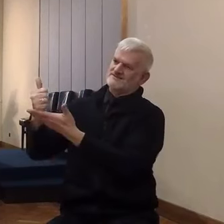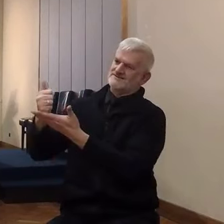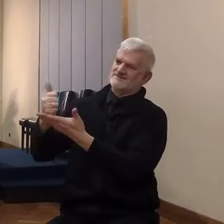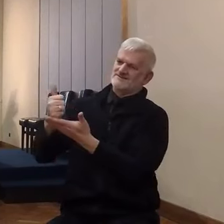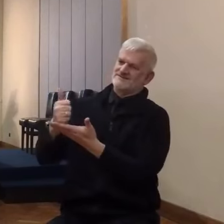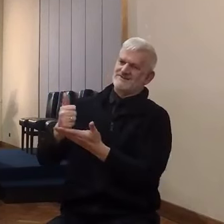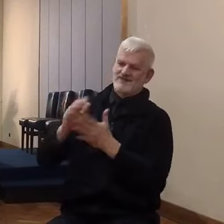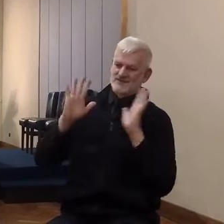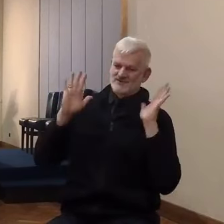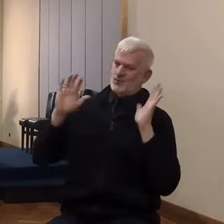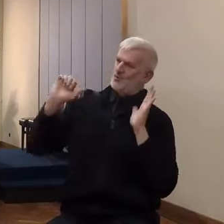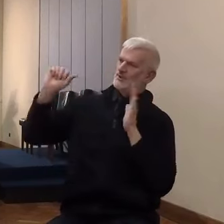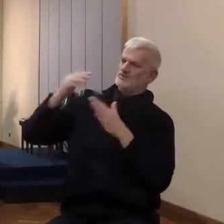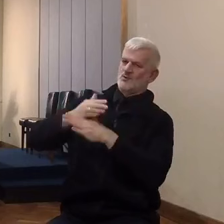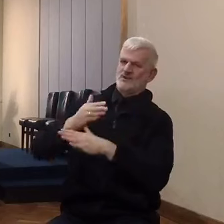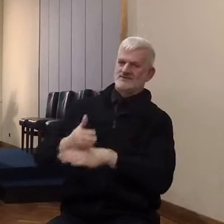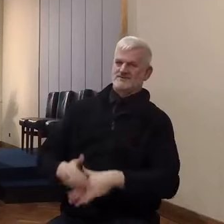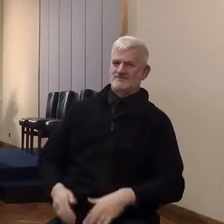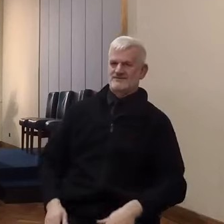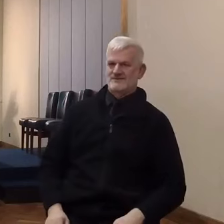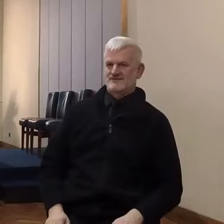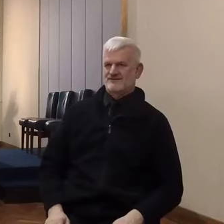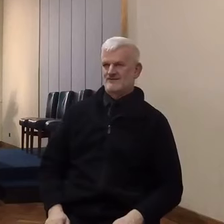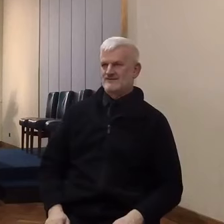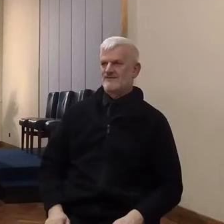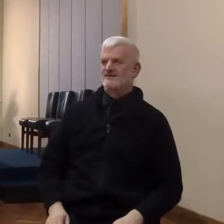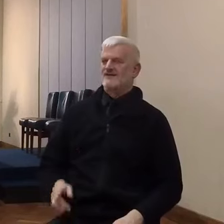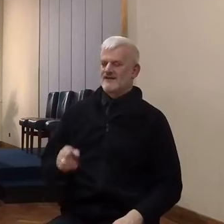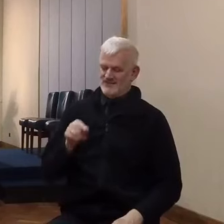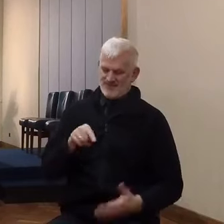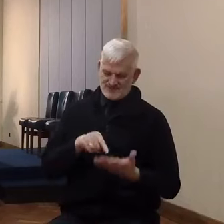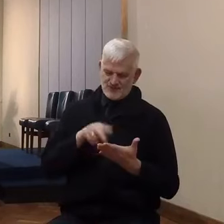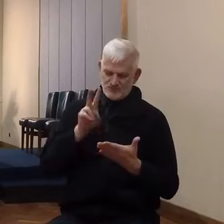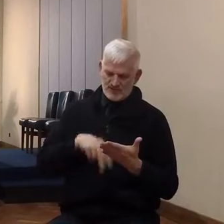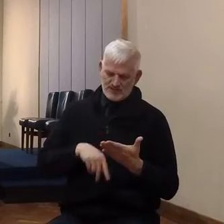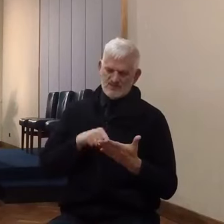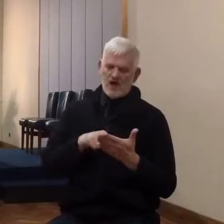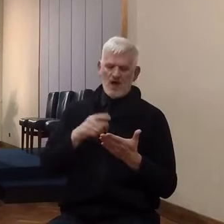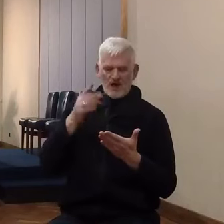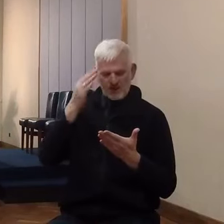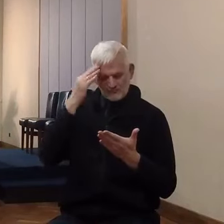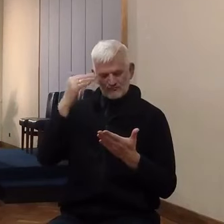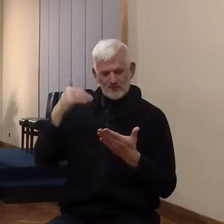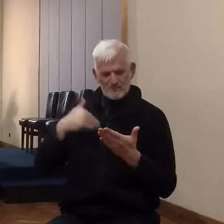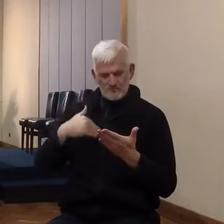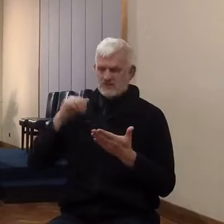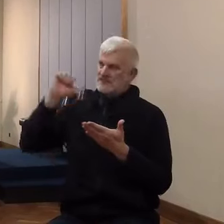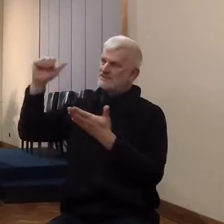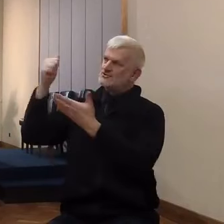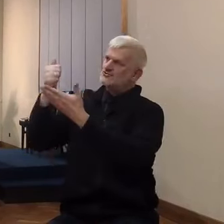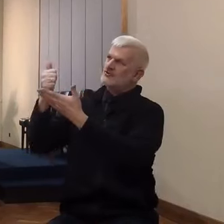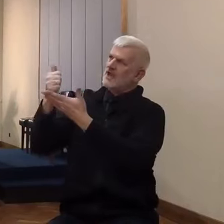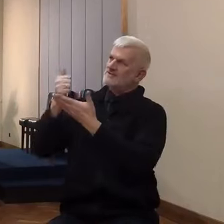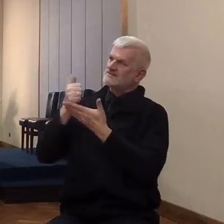That's grace. It's a picture of it. All of us, but for grace,